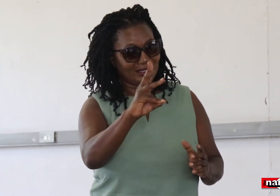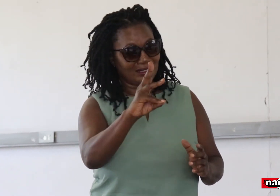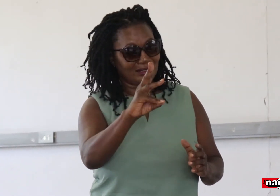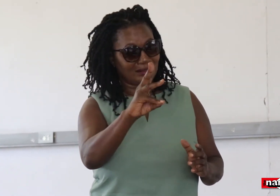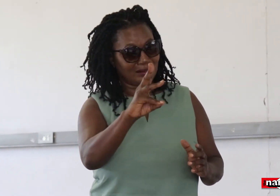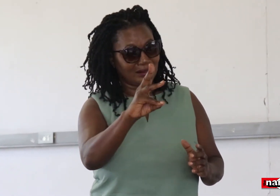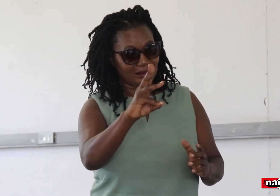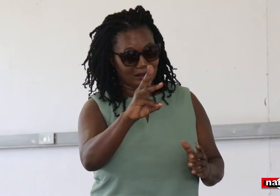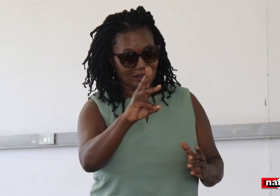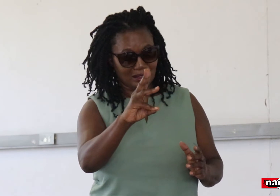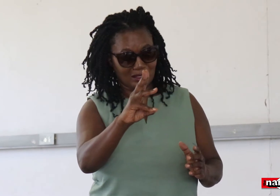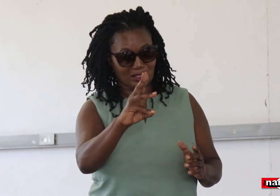26.